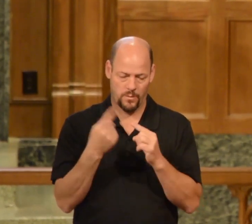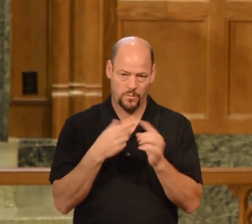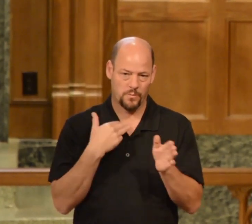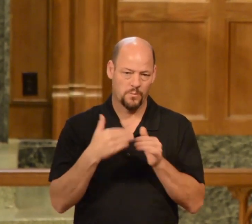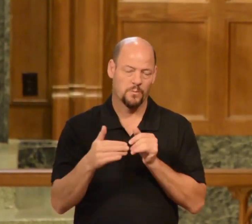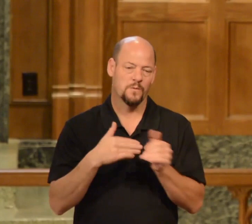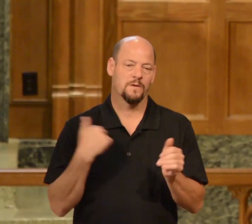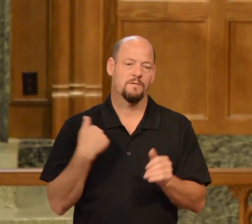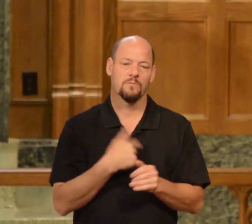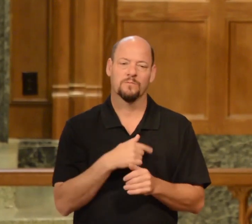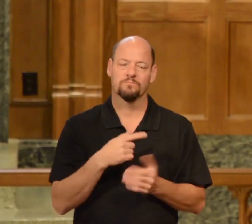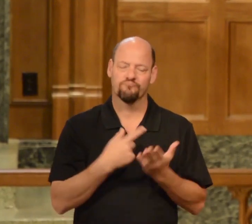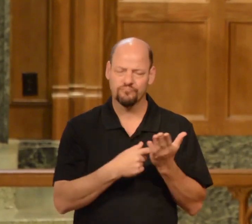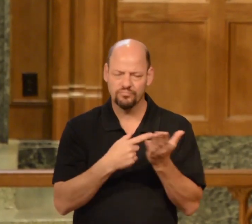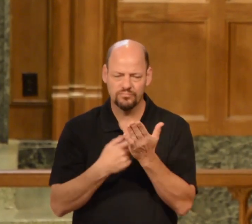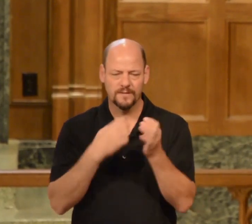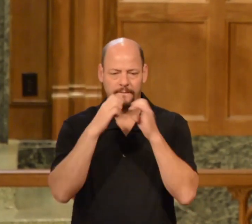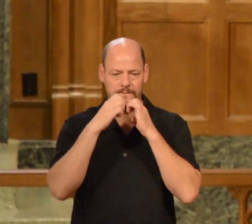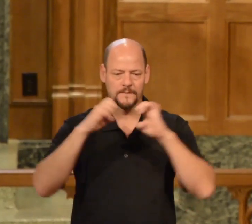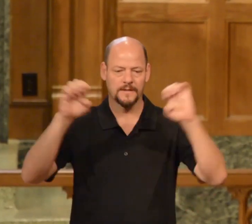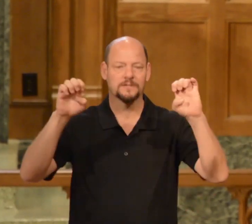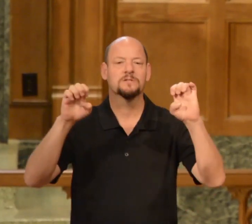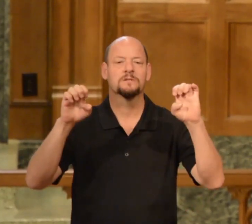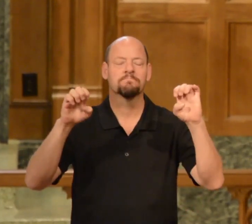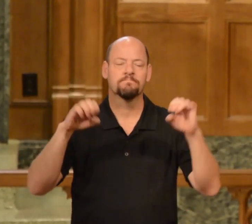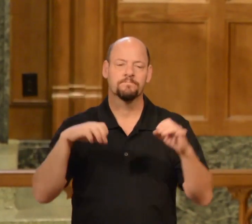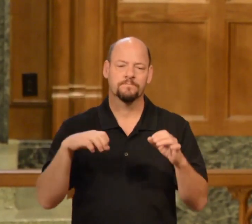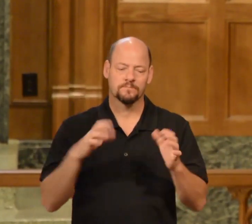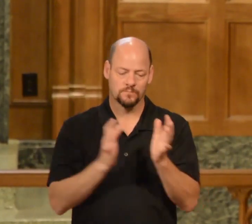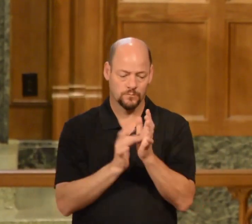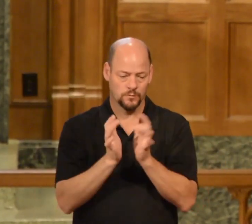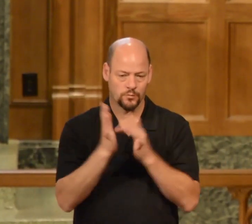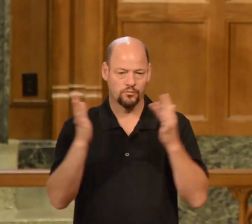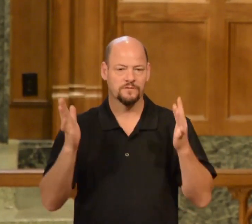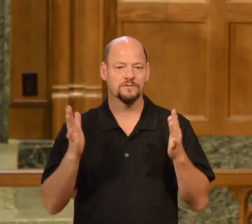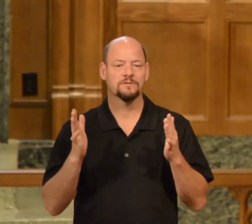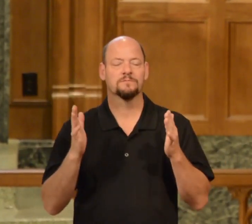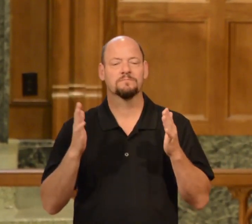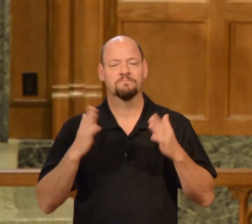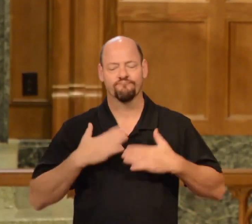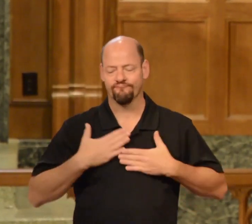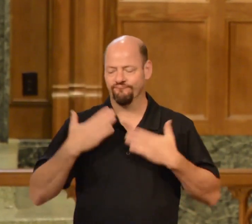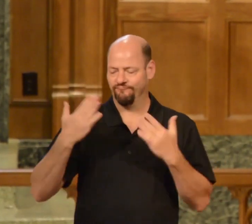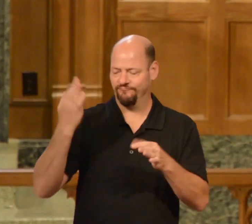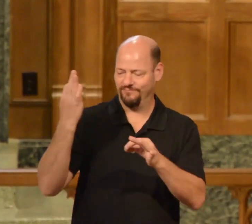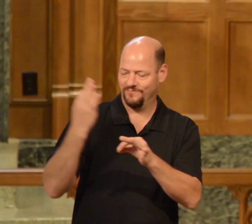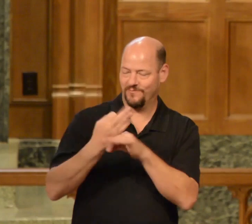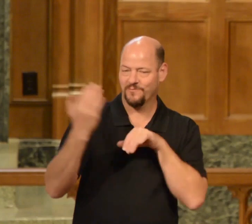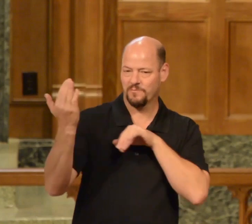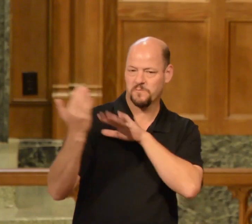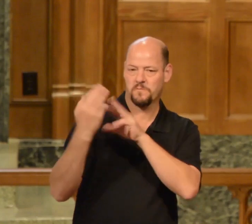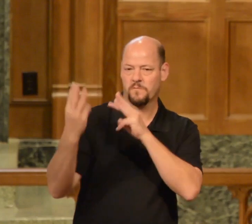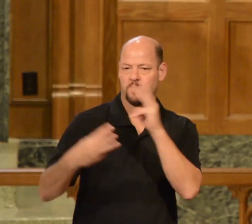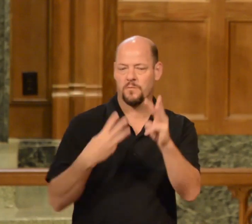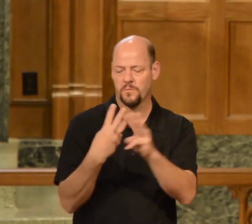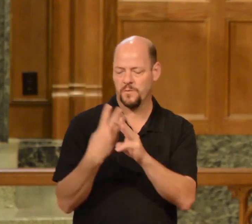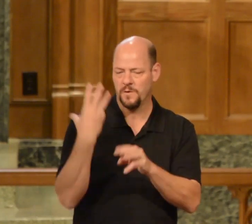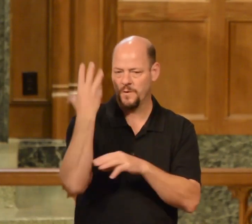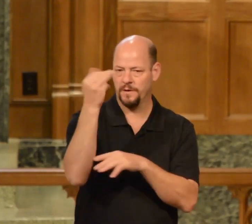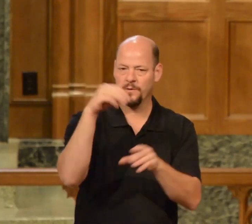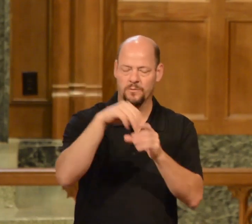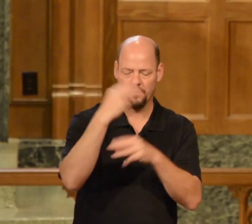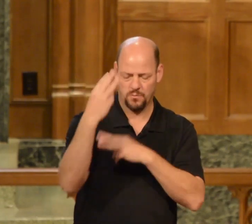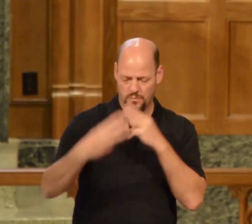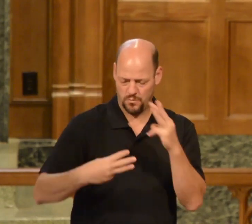talking about evangelism Christians confessing their faith before the world Christians going out into the world and bearing